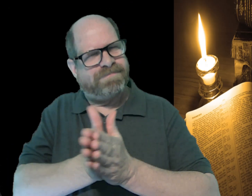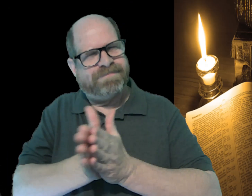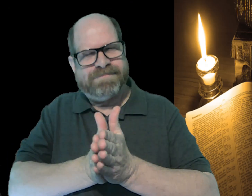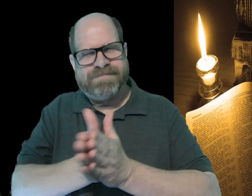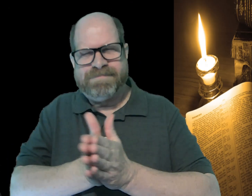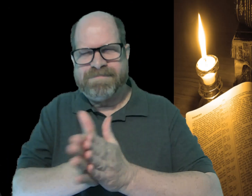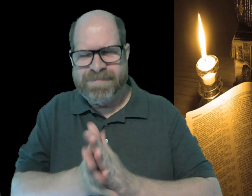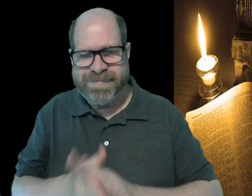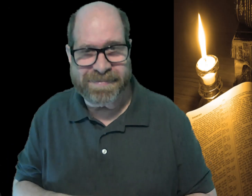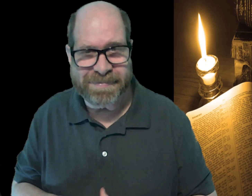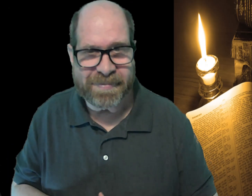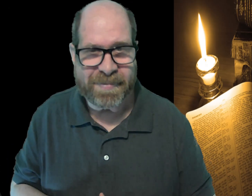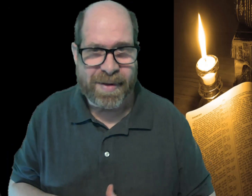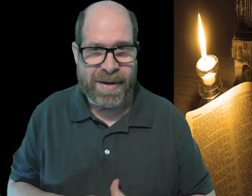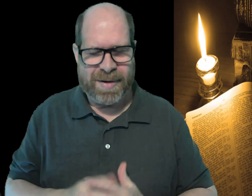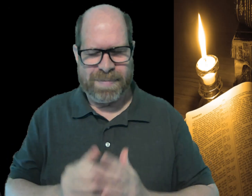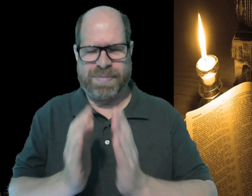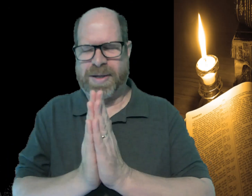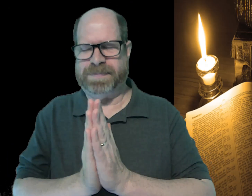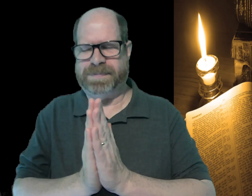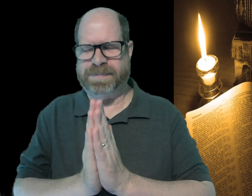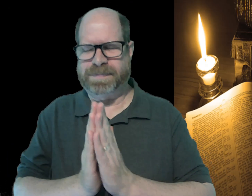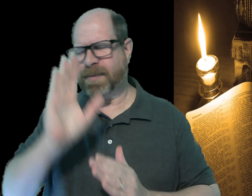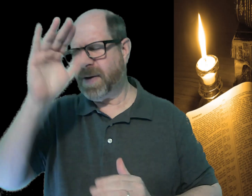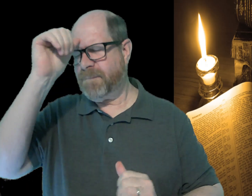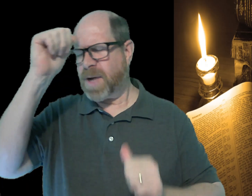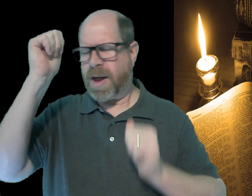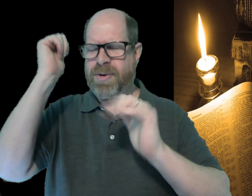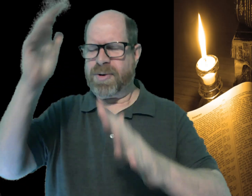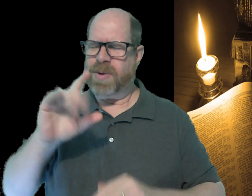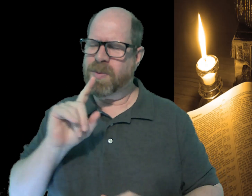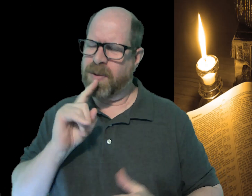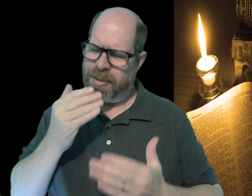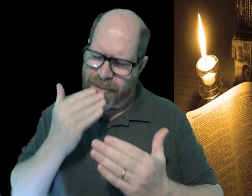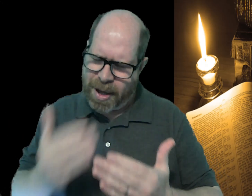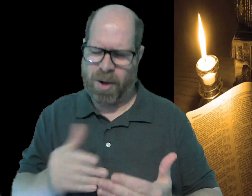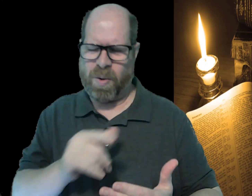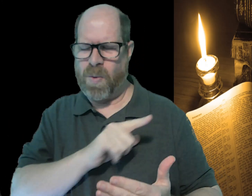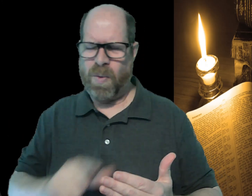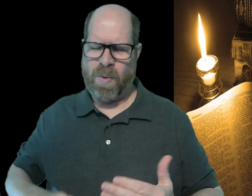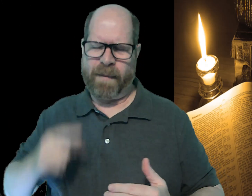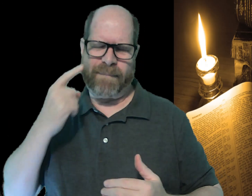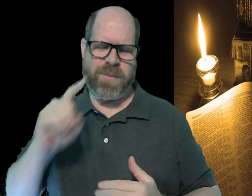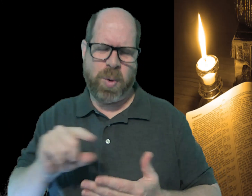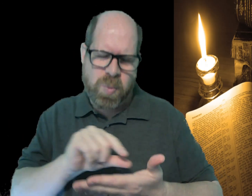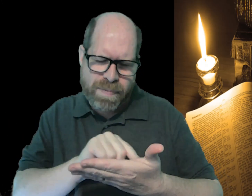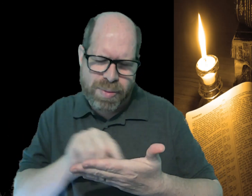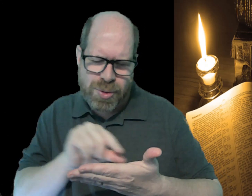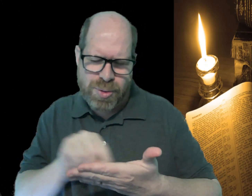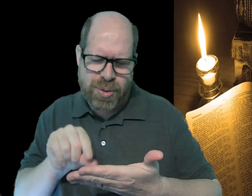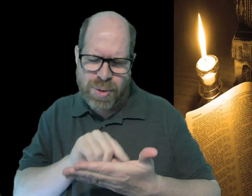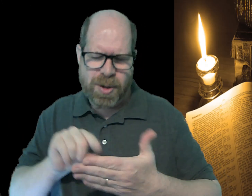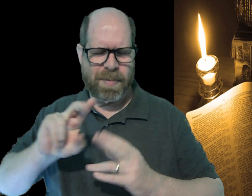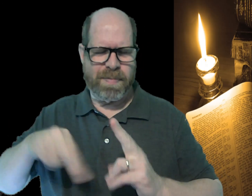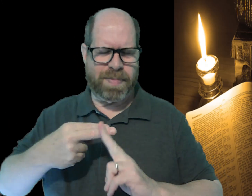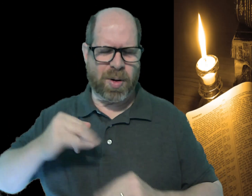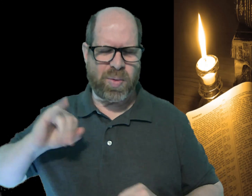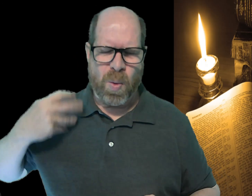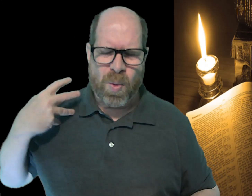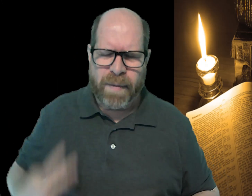to be eager to learn. Let's pray. Heavenly Father, we thank you, Lord, for this scripture about